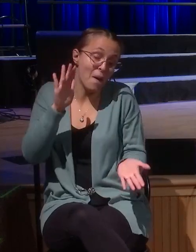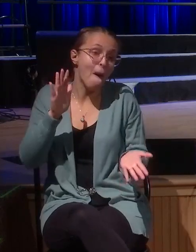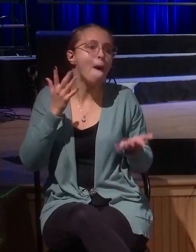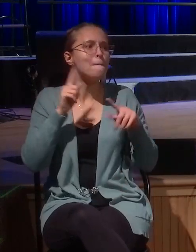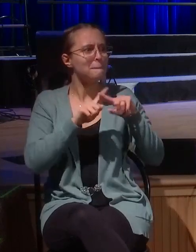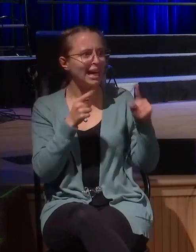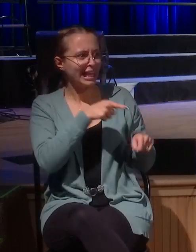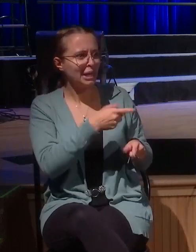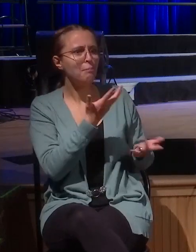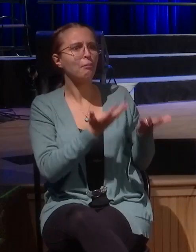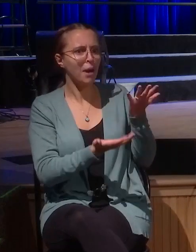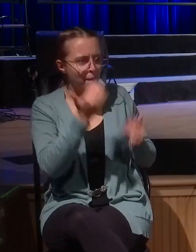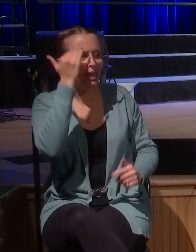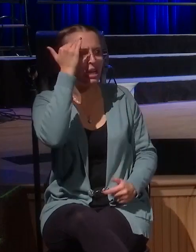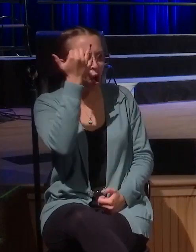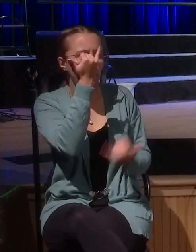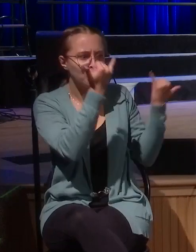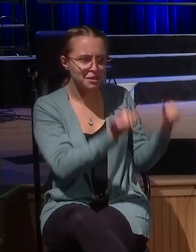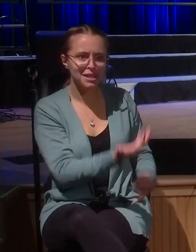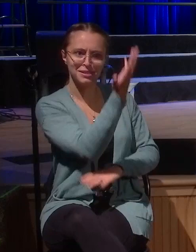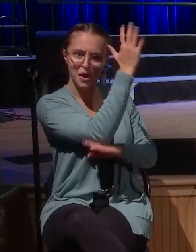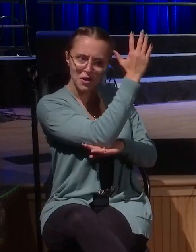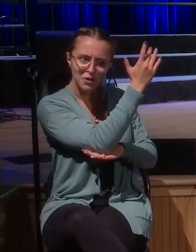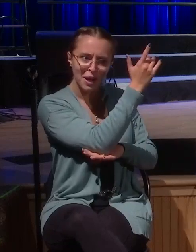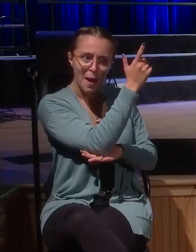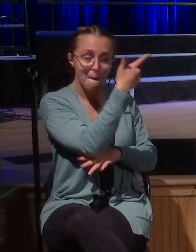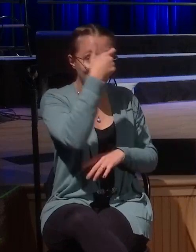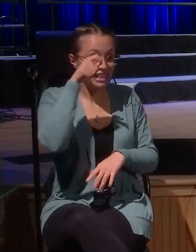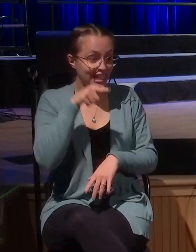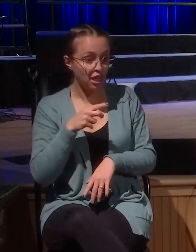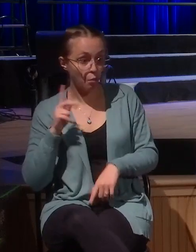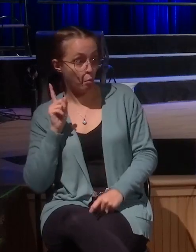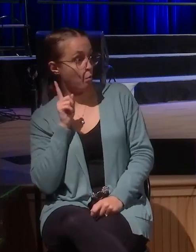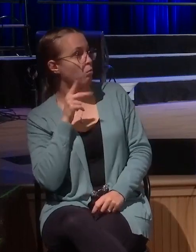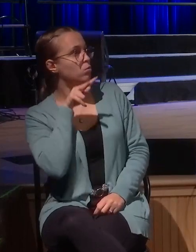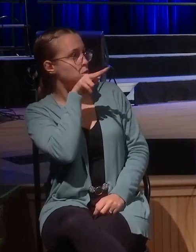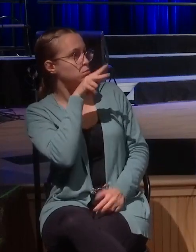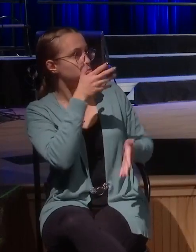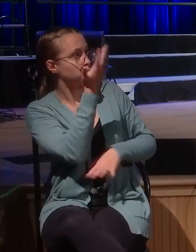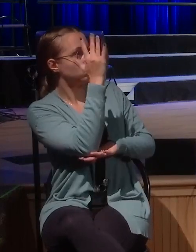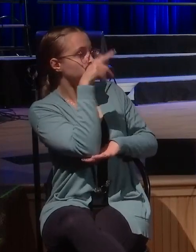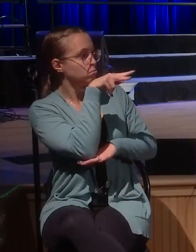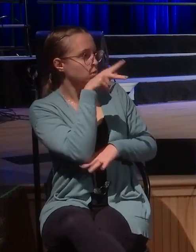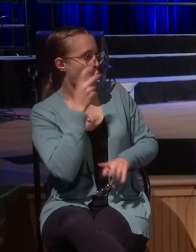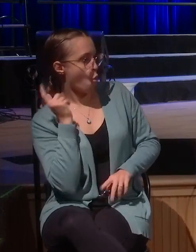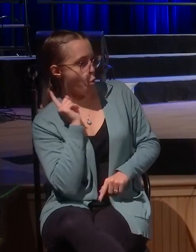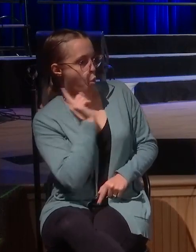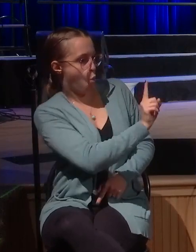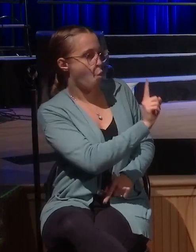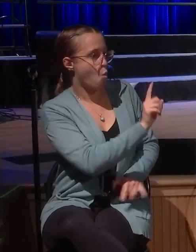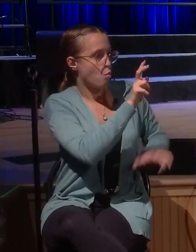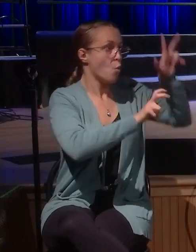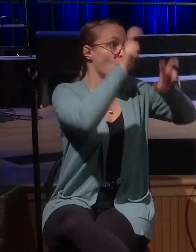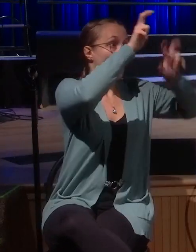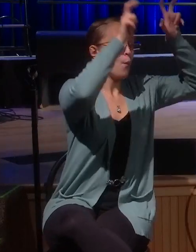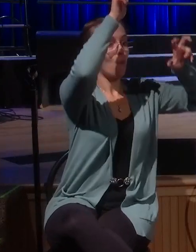runs for it and he climbs up into the tree and he's hoping to see Jesus from above. And what happens?